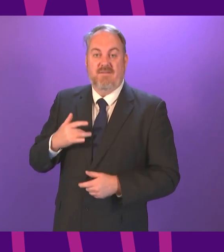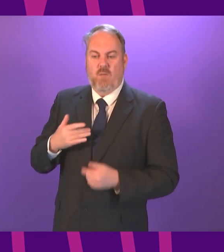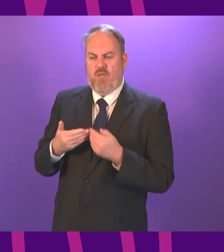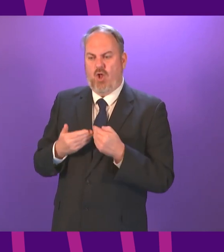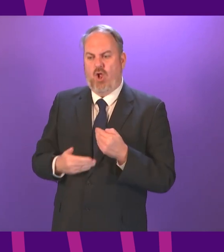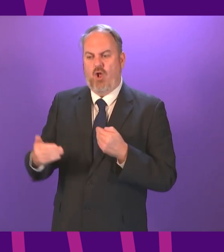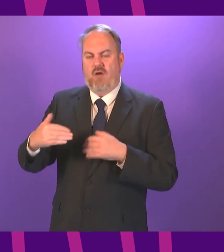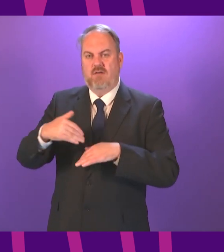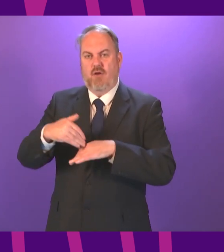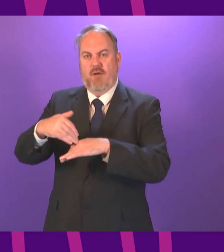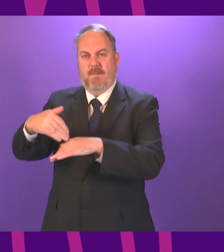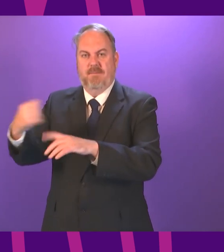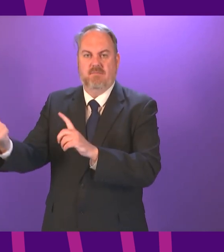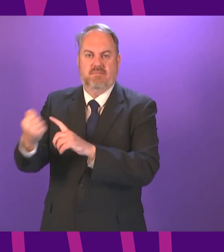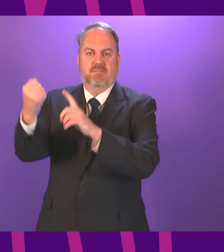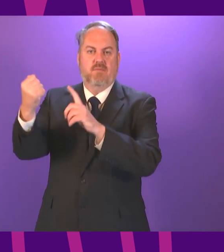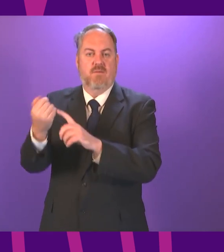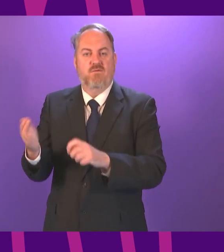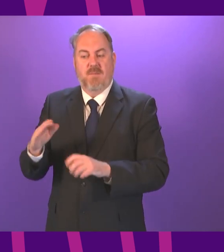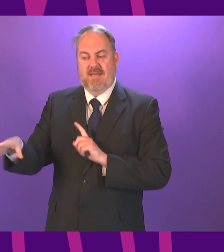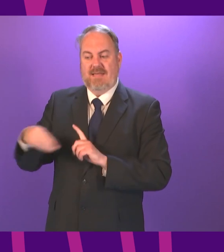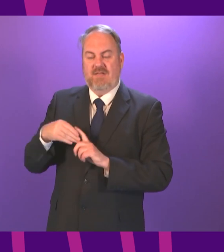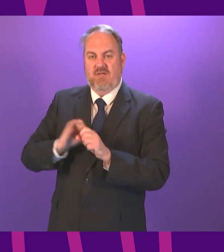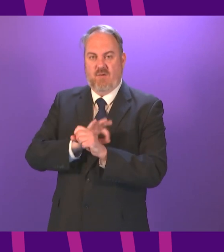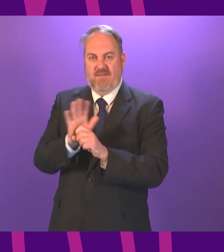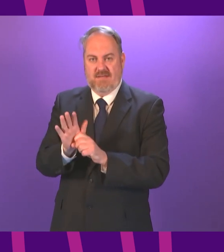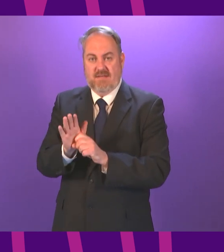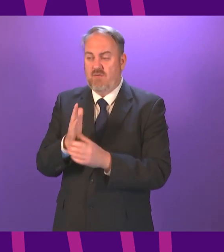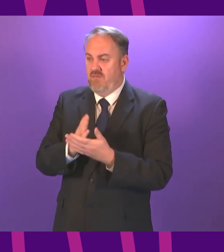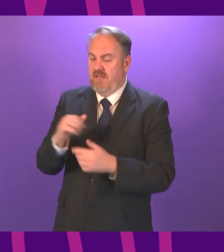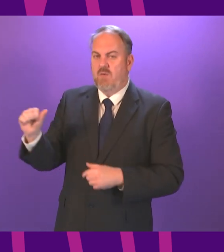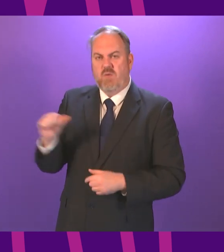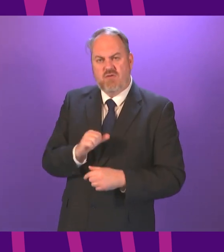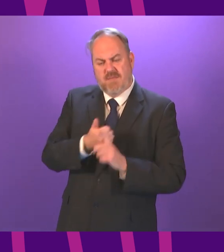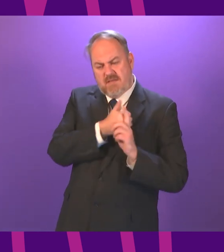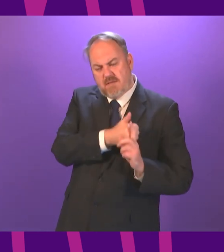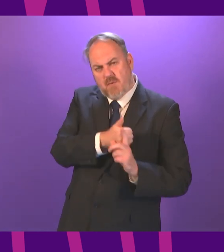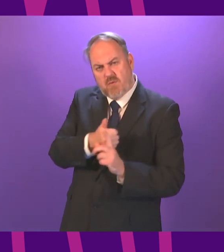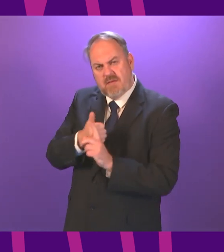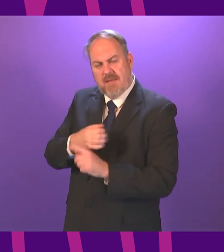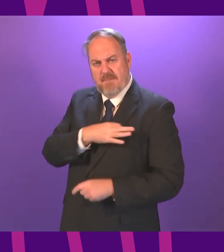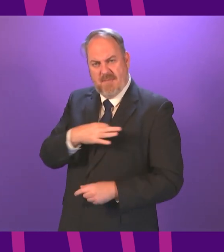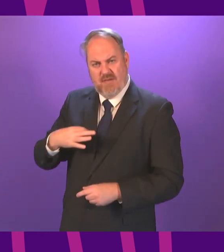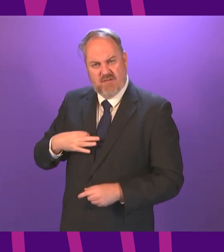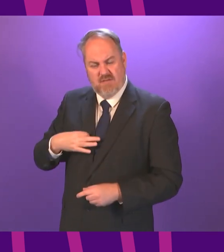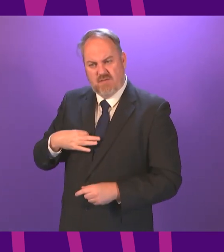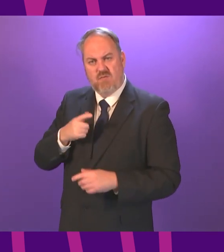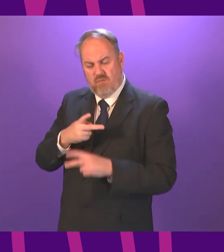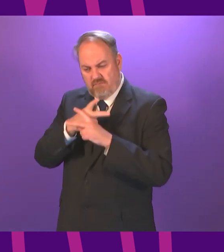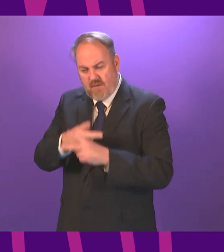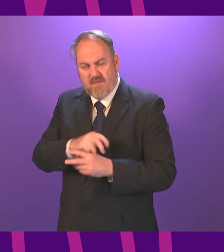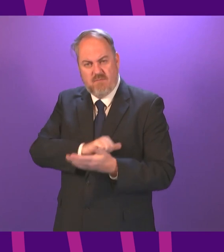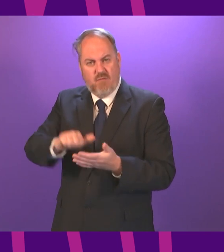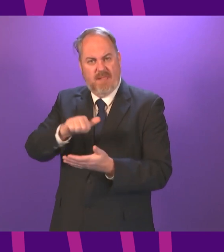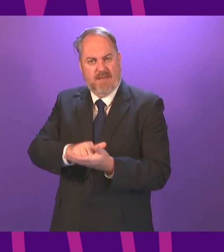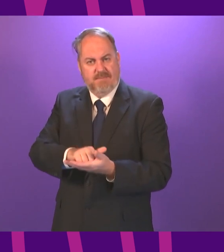time to come, and appropriate support and staff need to be put in place to give patients the best support. We do not yet fully understand